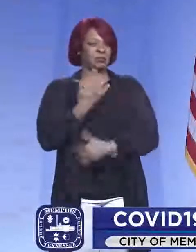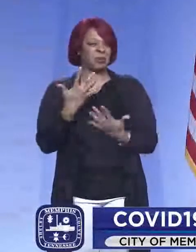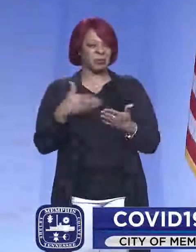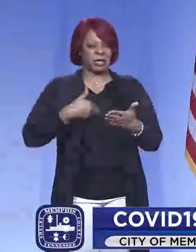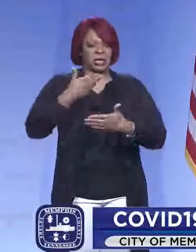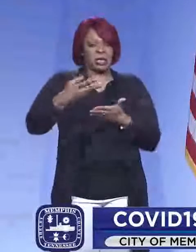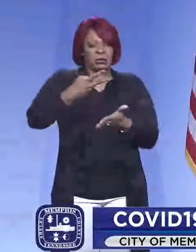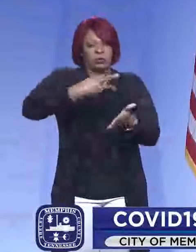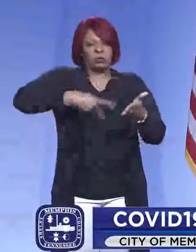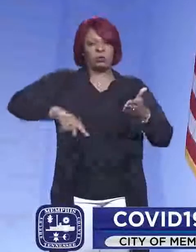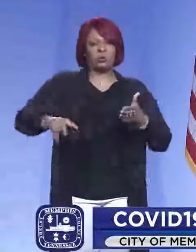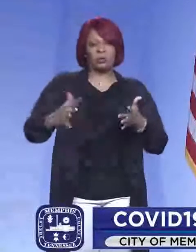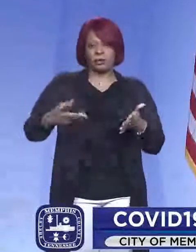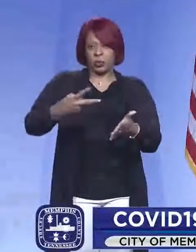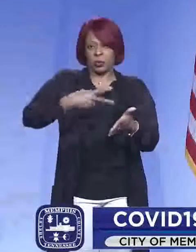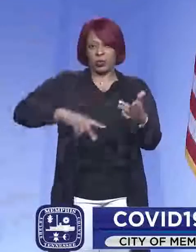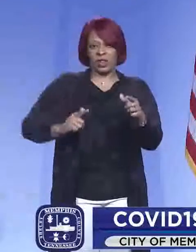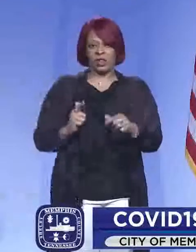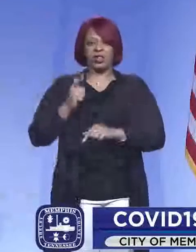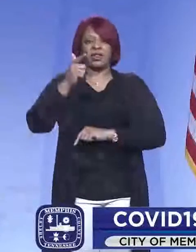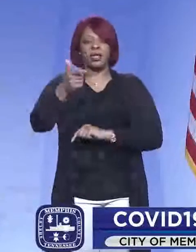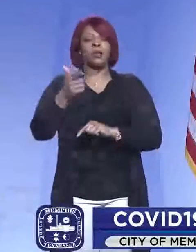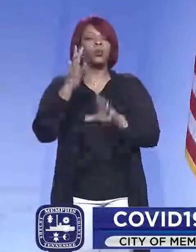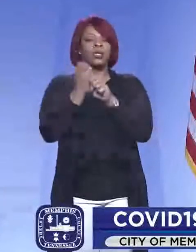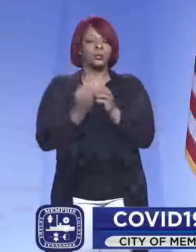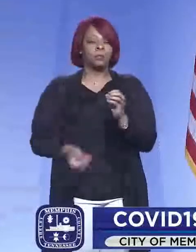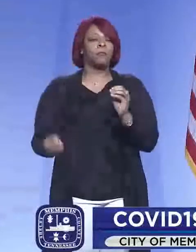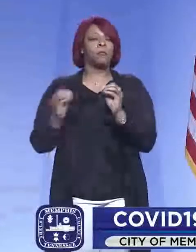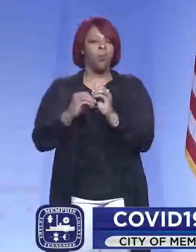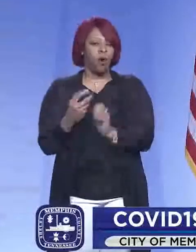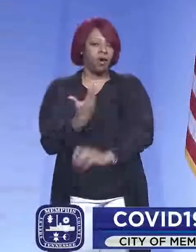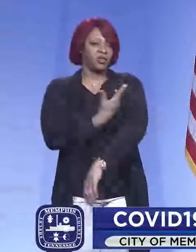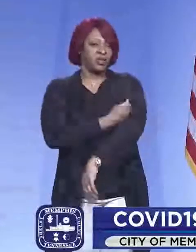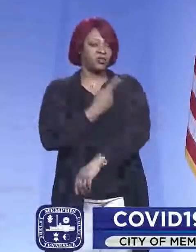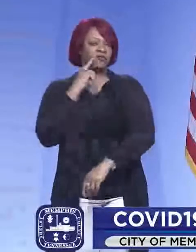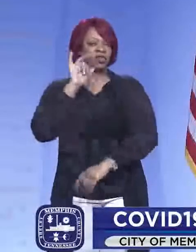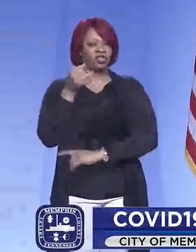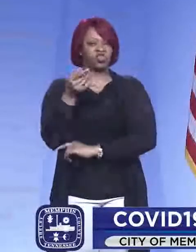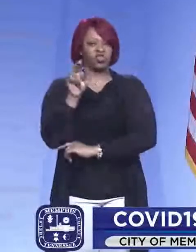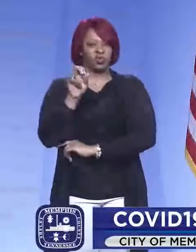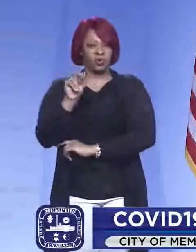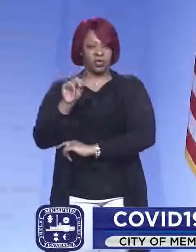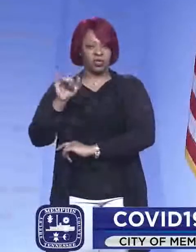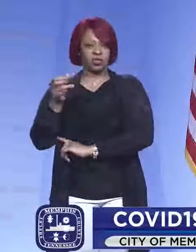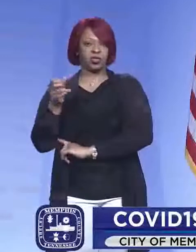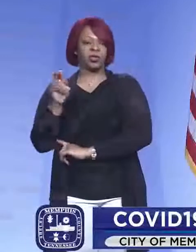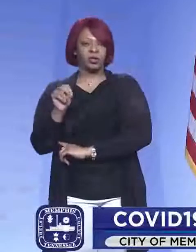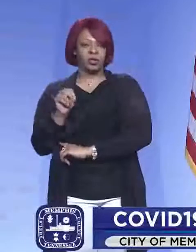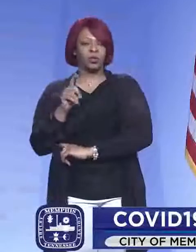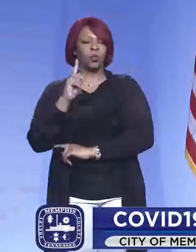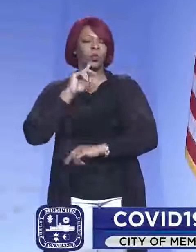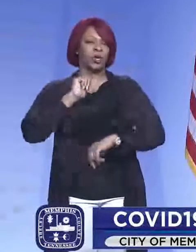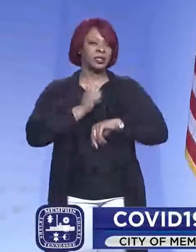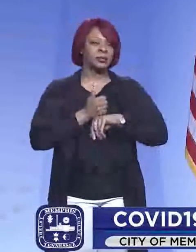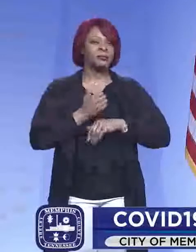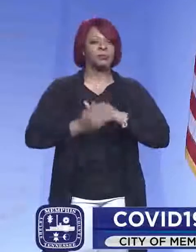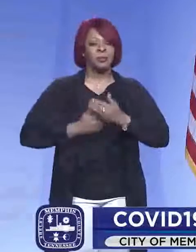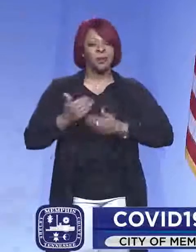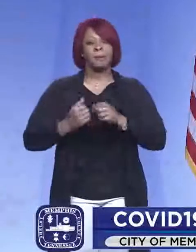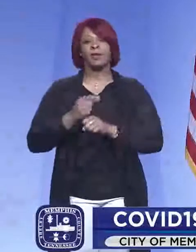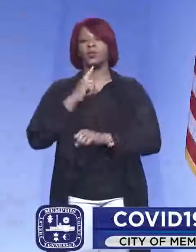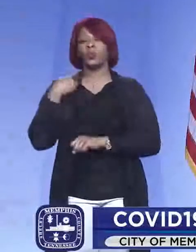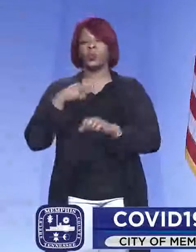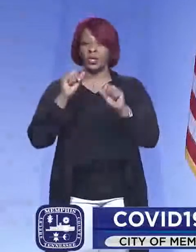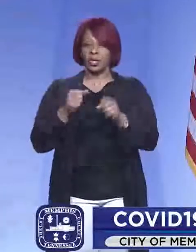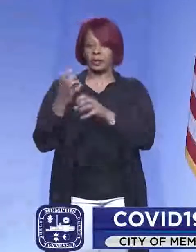next two weeks. So it'll be at least two weeks out before we start receiving that, and we'll be putting processes in place so that we make sure that